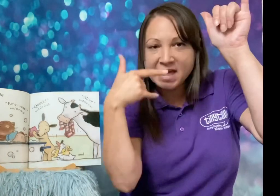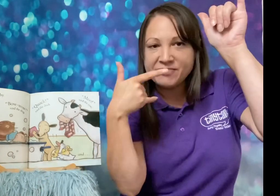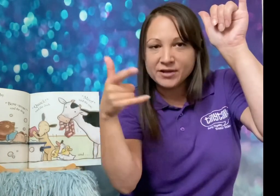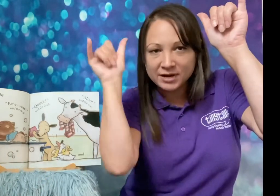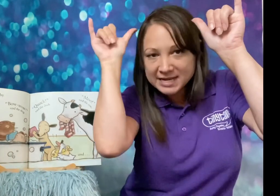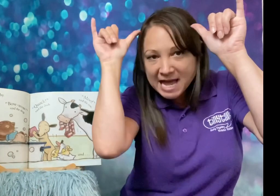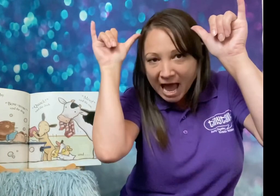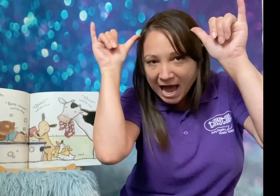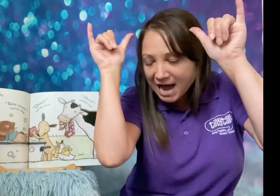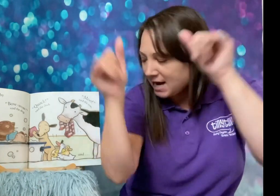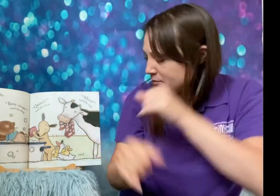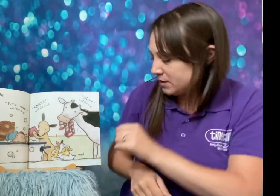the cow.